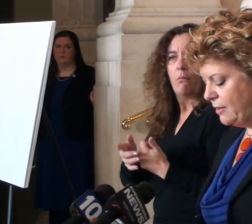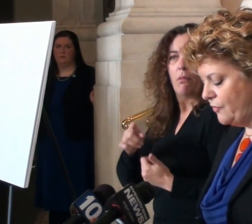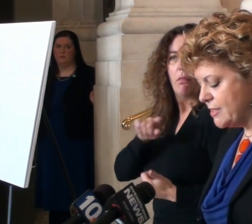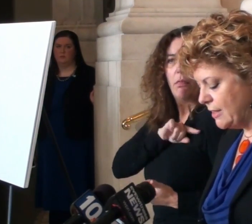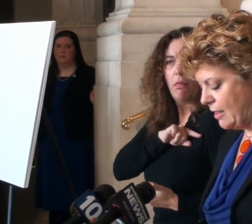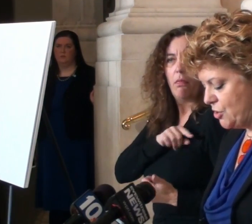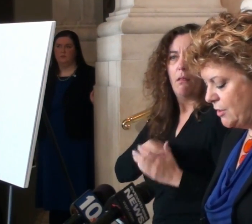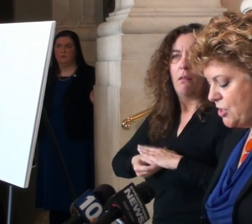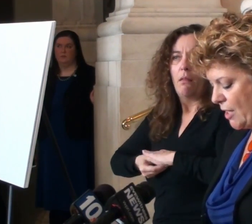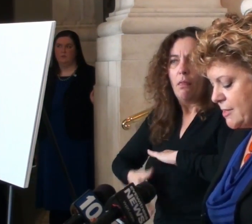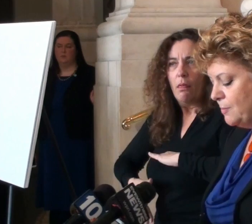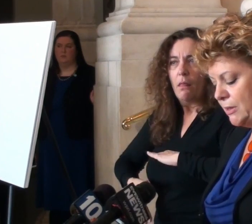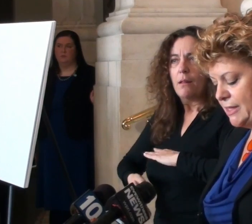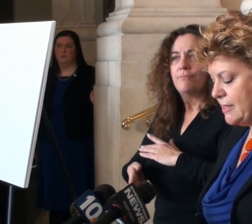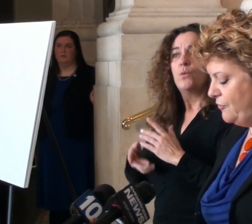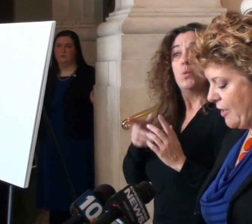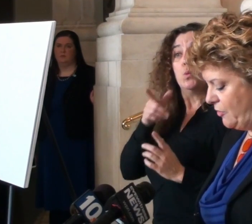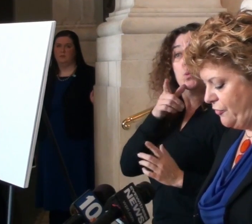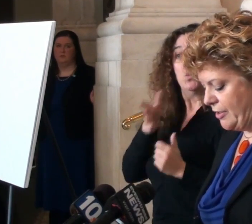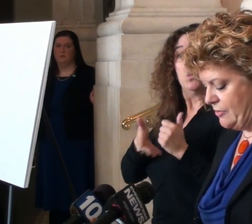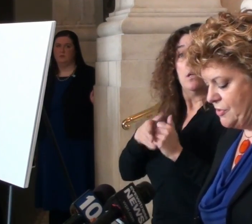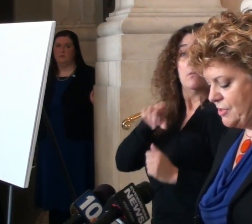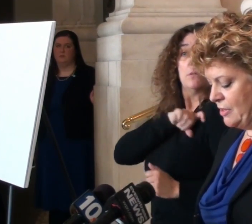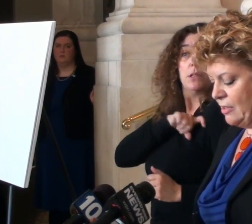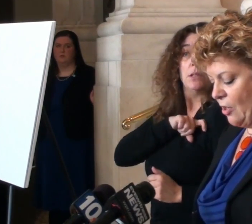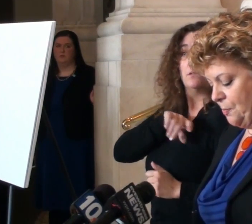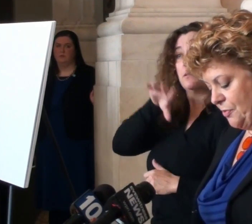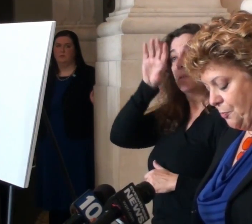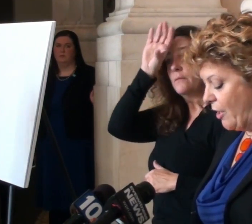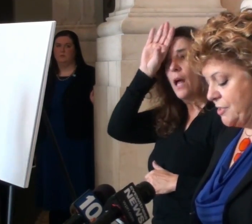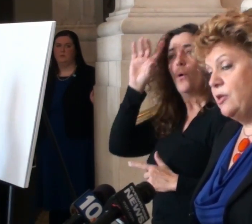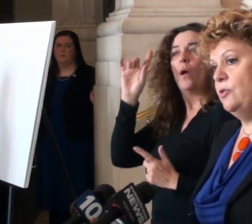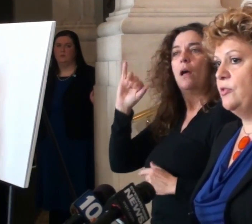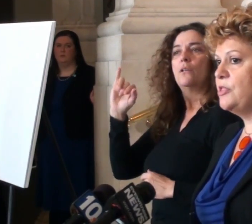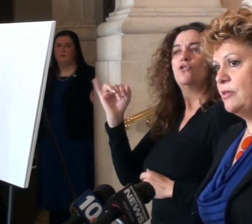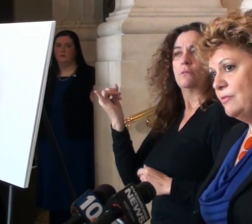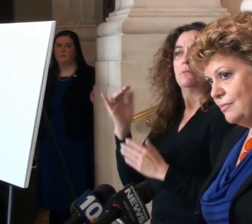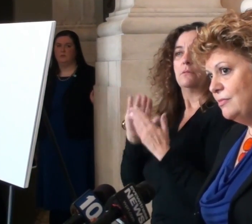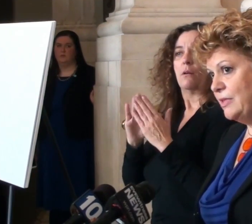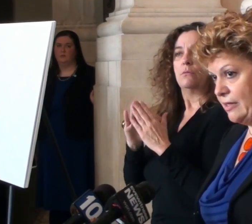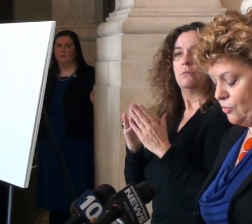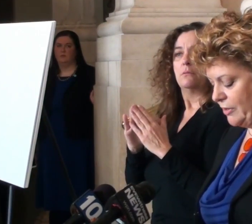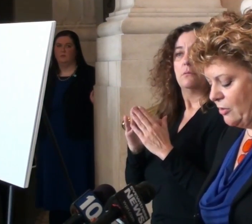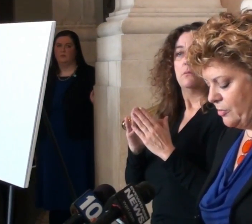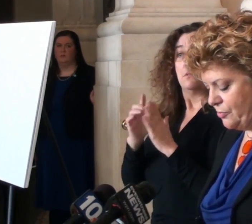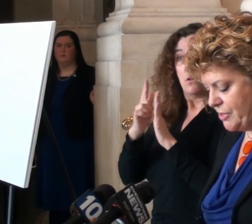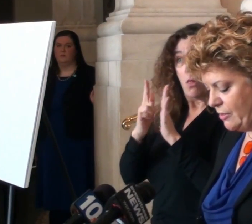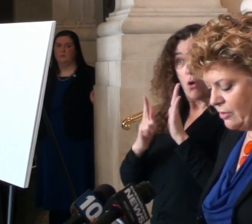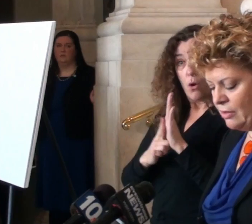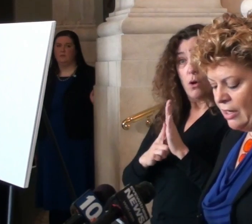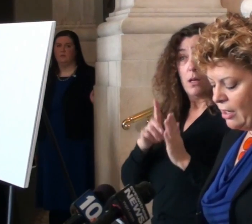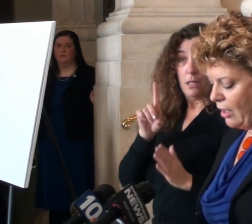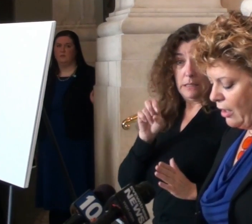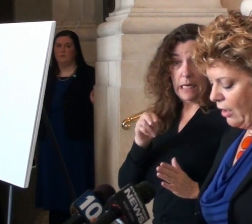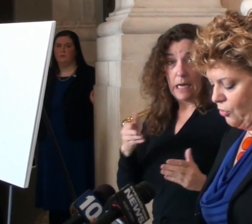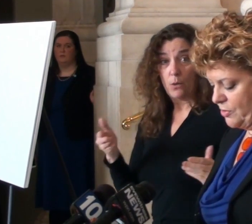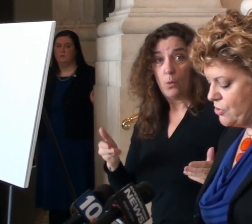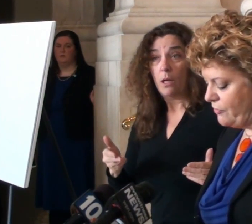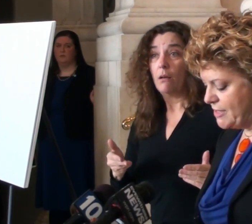Throughout the investigation, the Johnson police and firefighters, the prosecutors, Dan Guillermo from Seder,